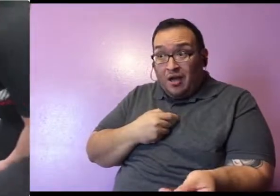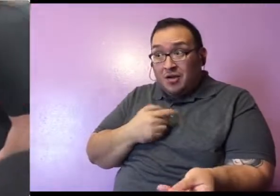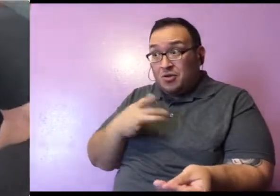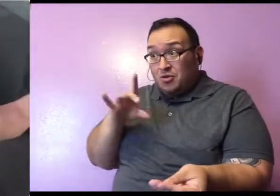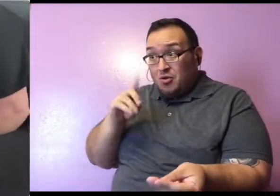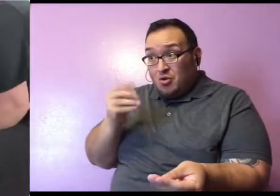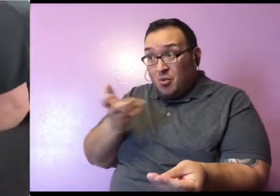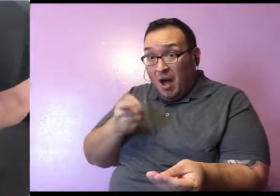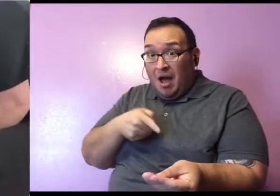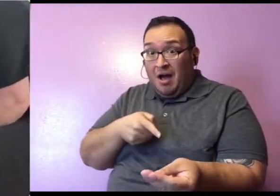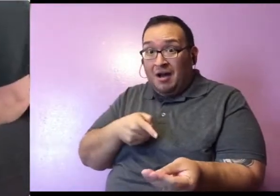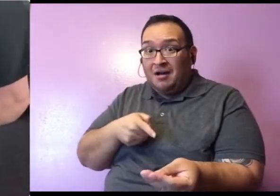kiddo. you want that?